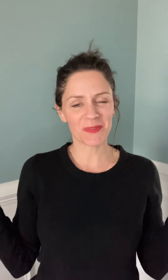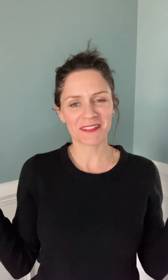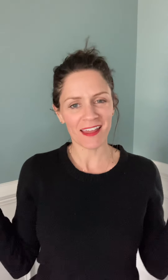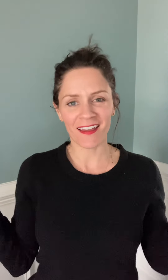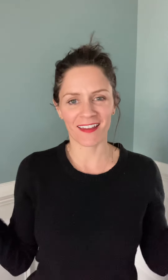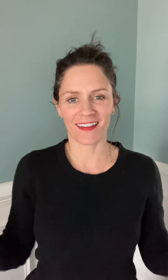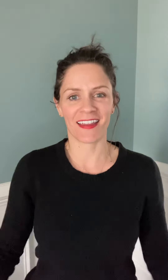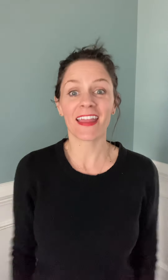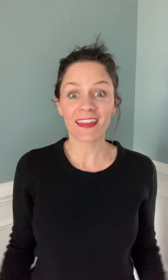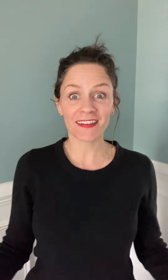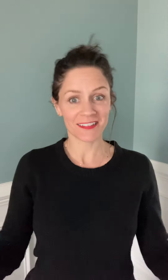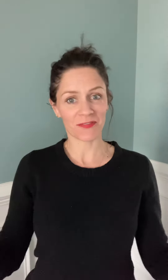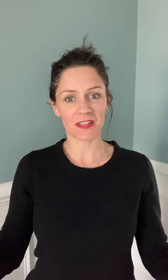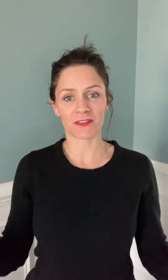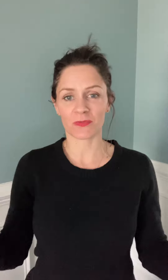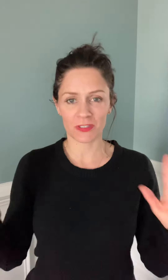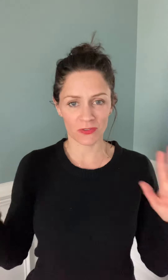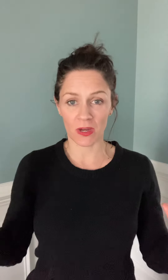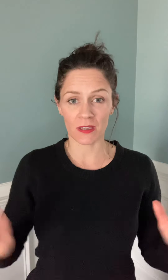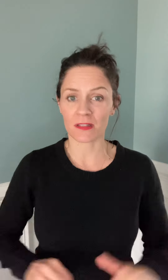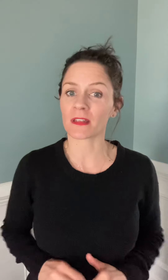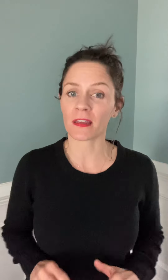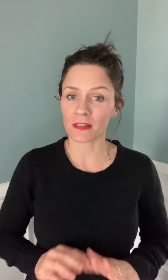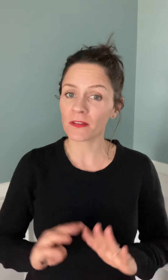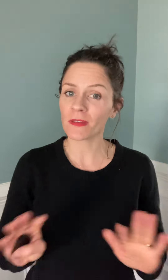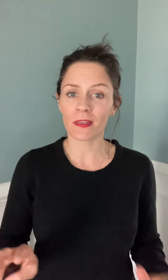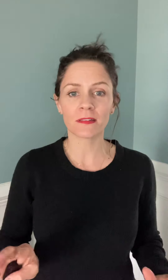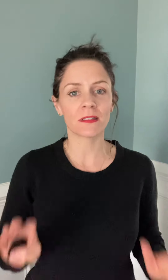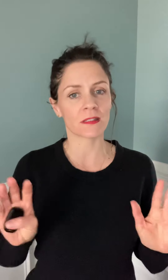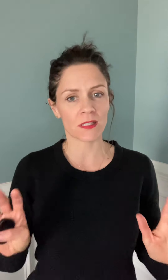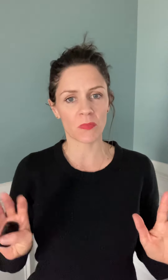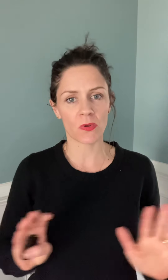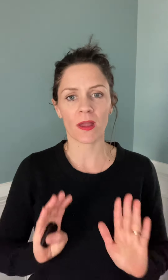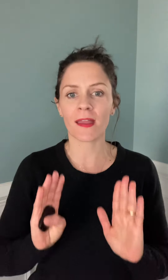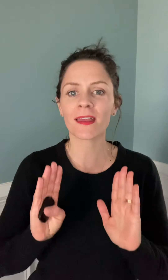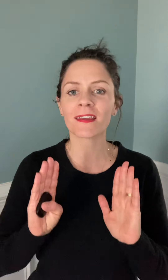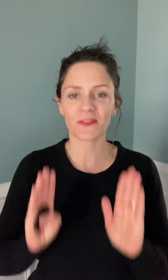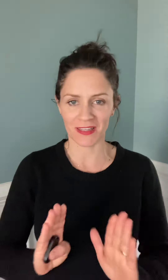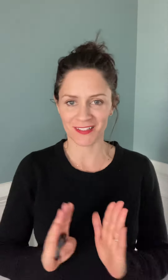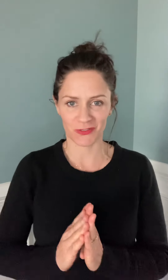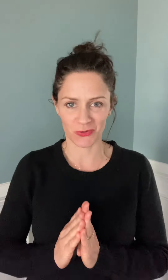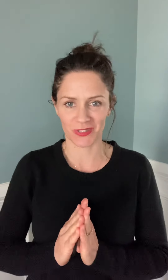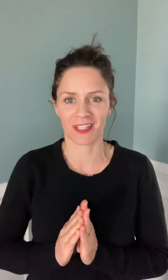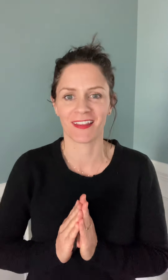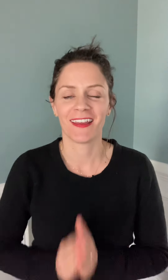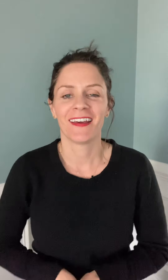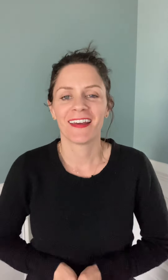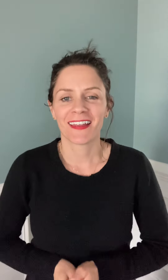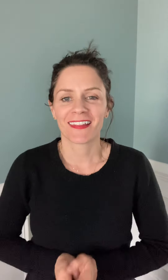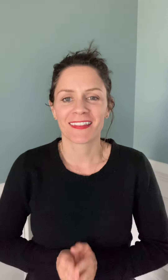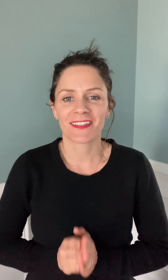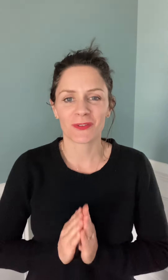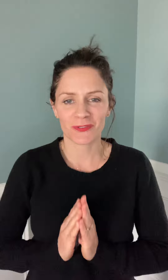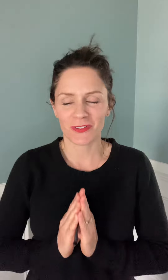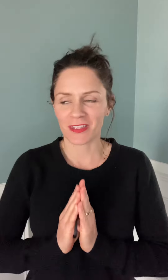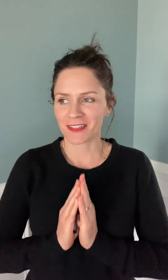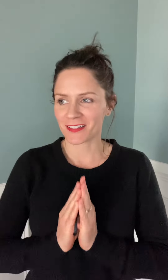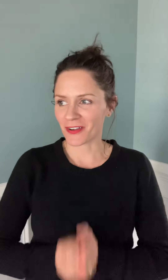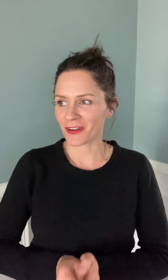is that? And it's effective, which is great because I love easy and simple and effective tools. Those things are